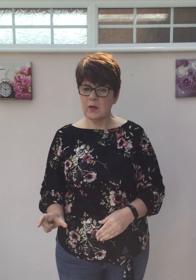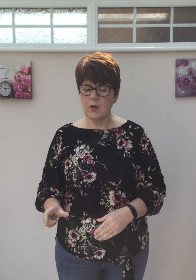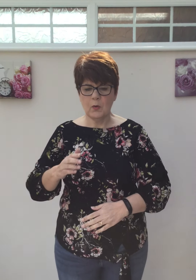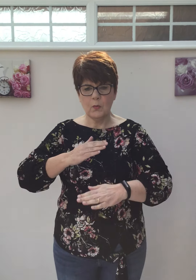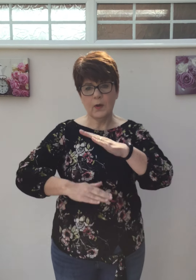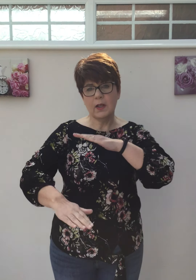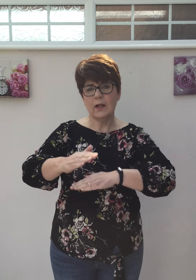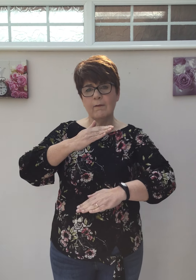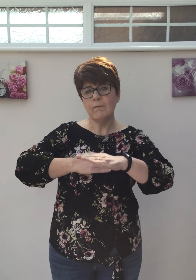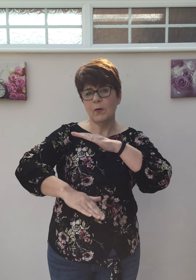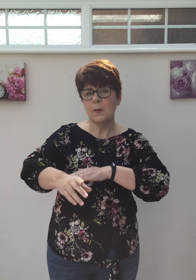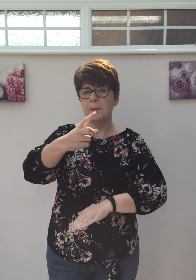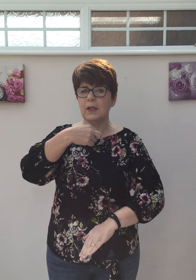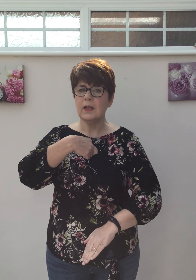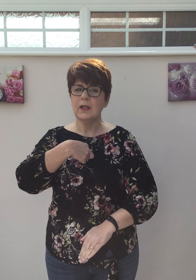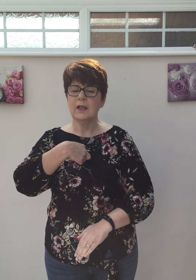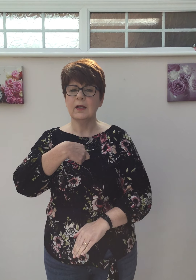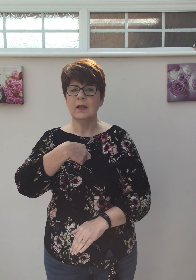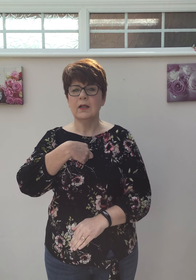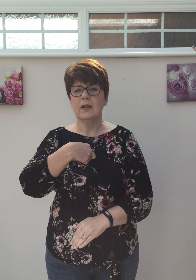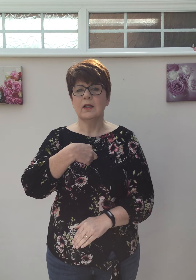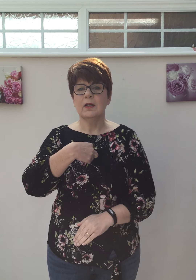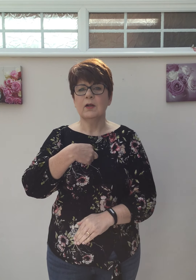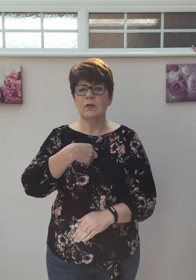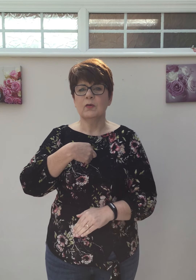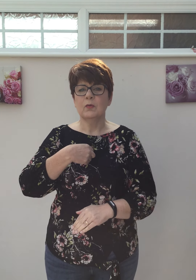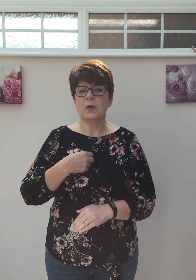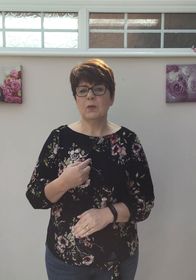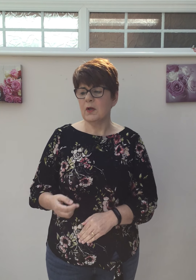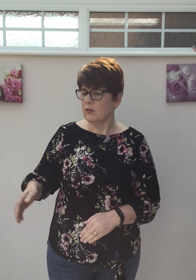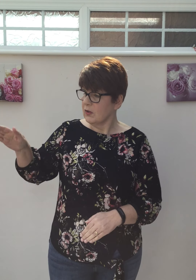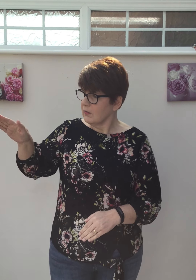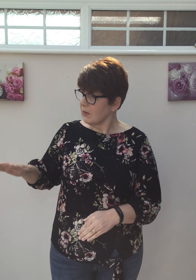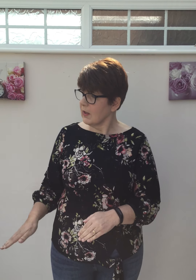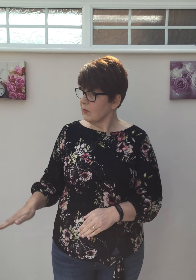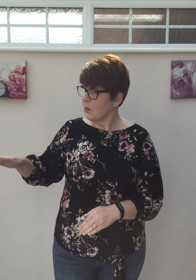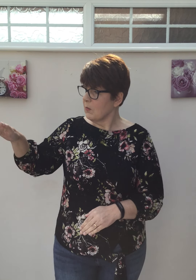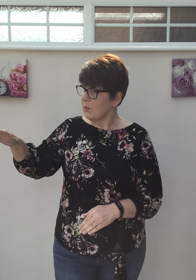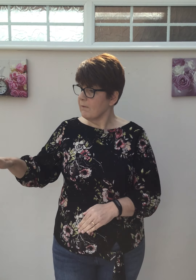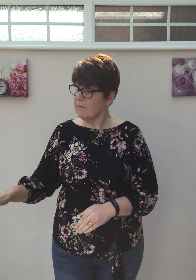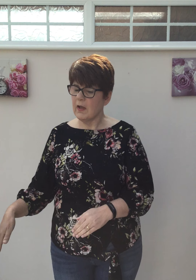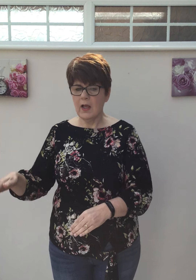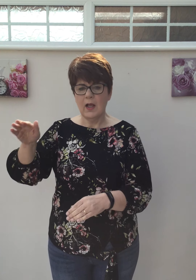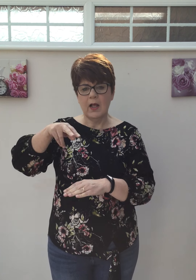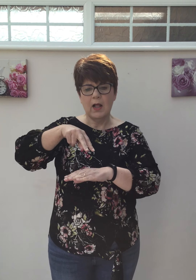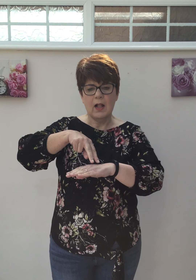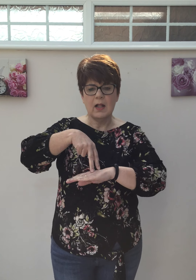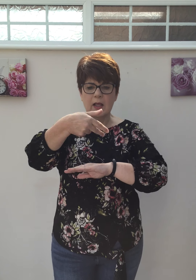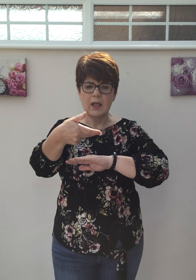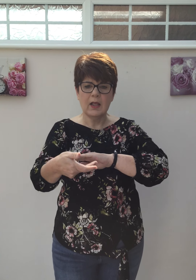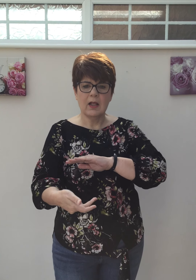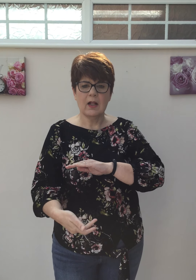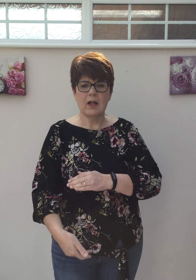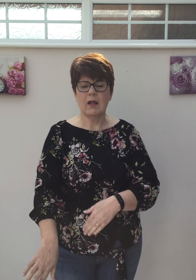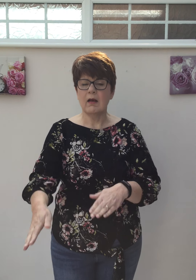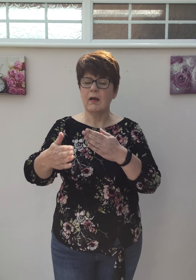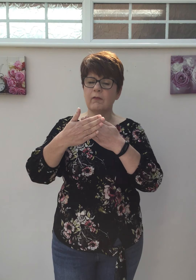waiting for me Cause we were just kids when we fell in love